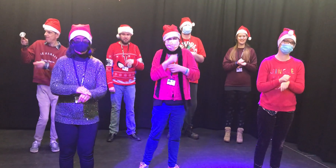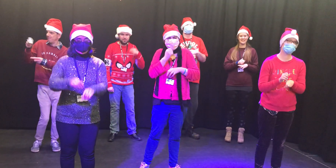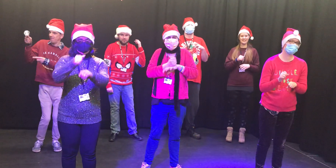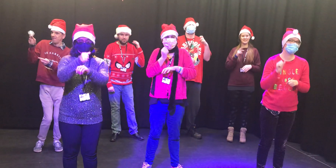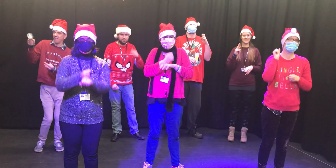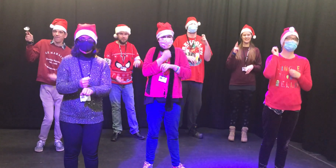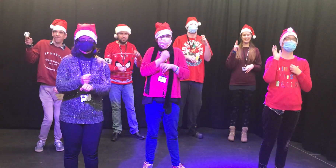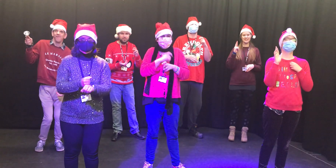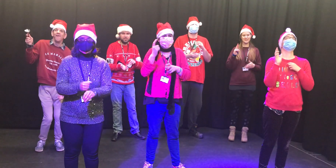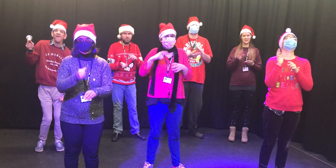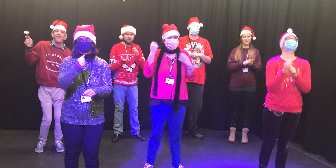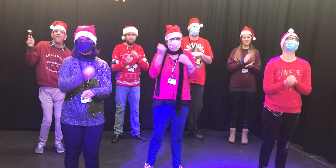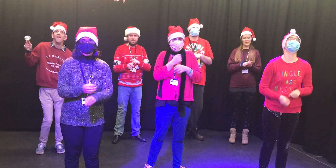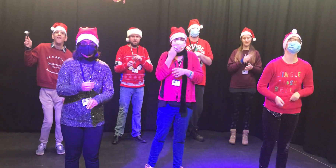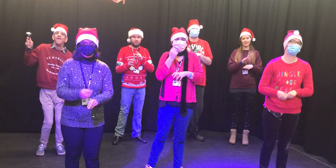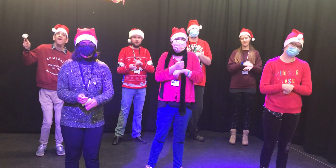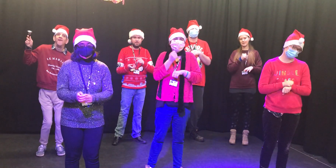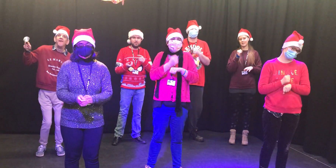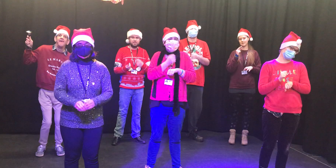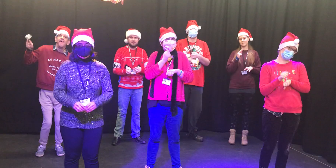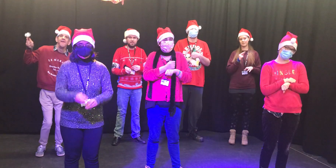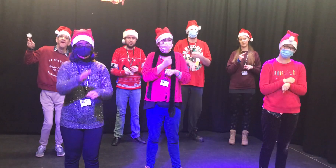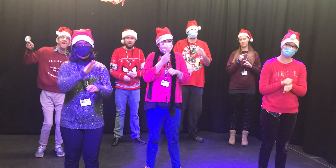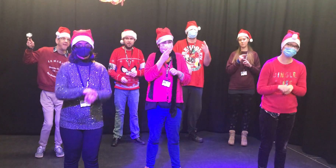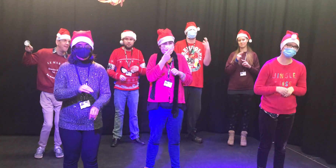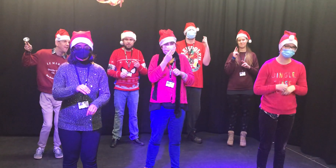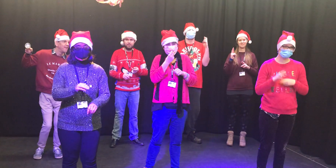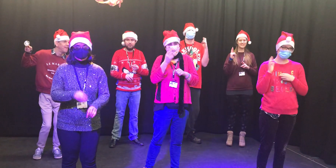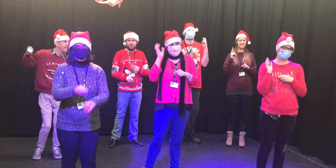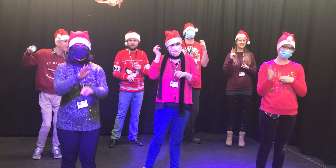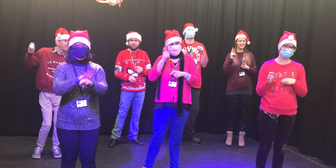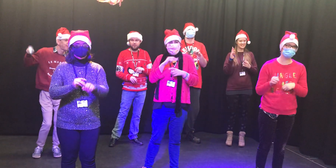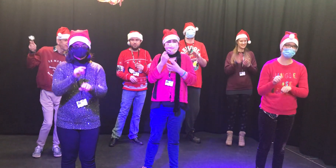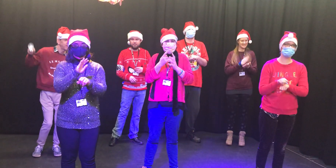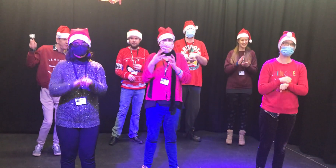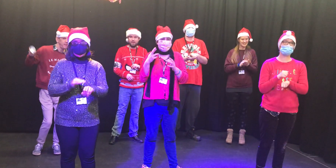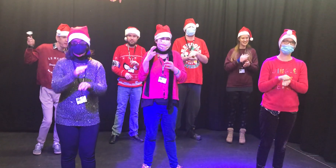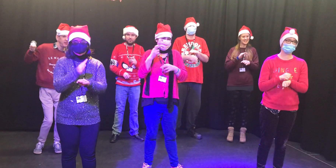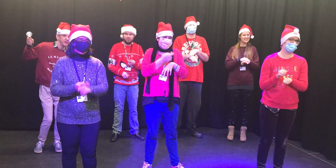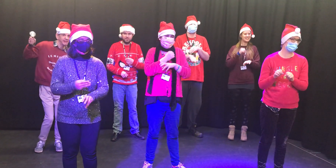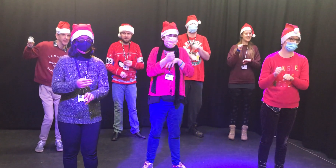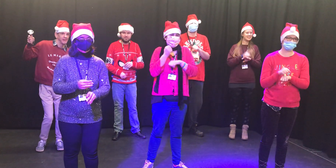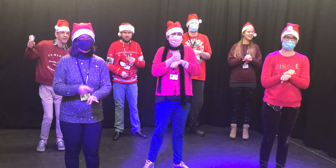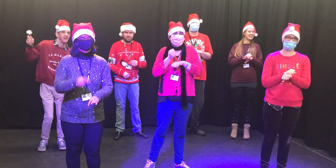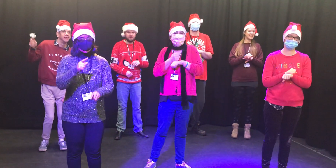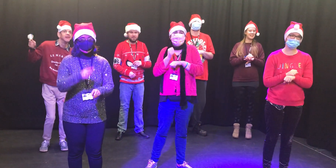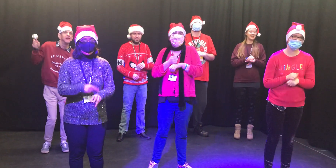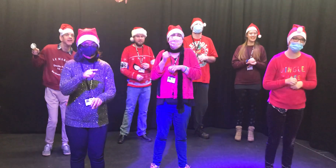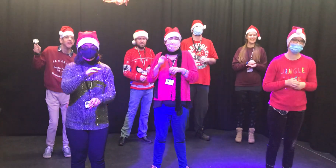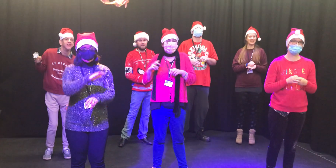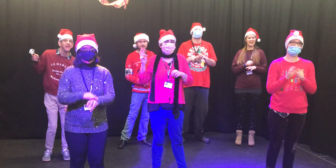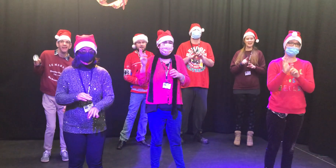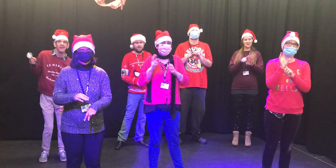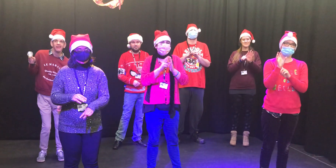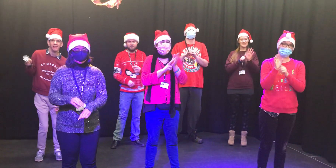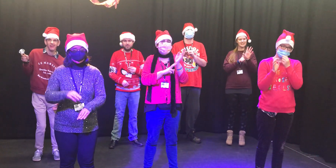We wish you a Merry Christmas. We wish you a Merry Christmas and a Happy